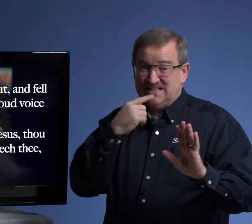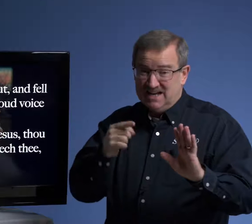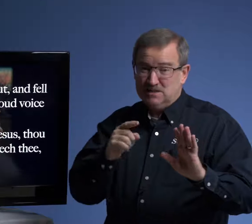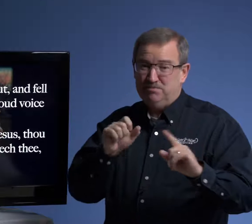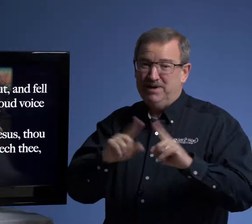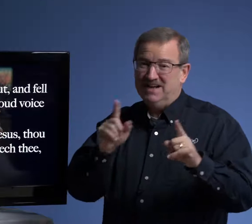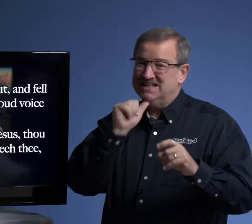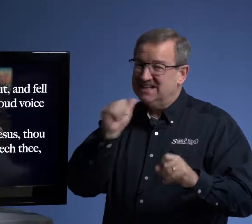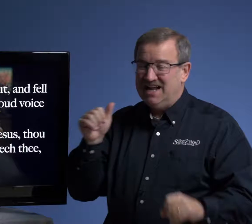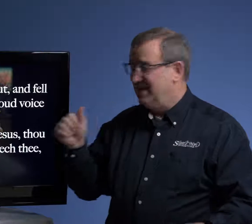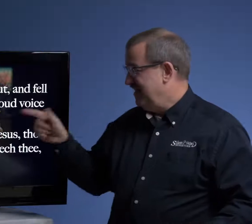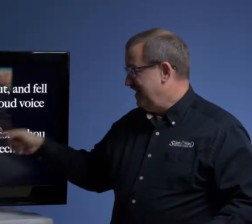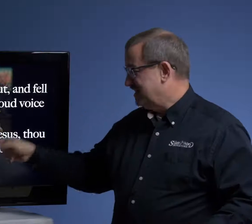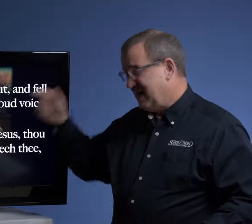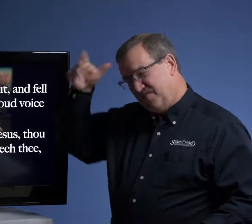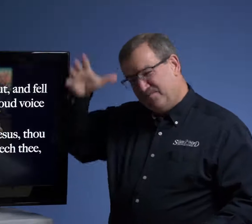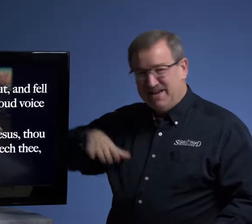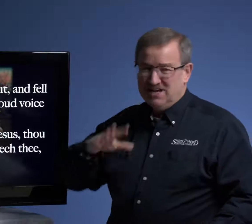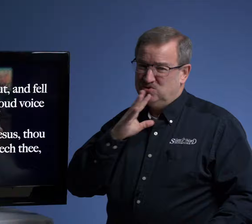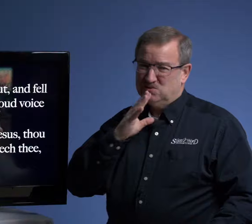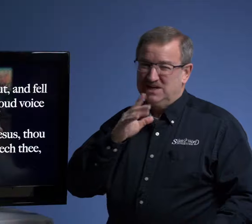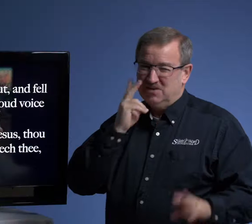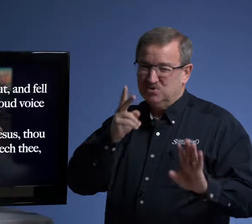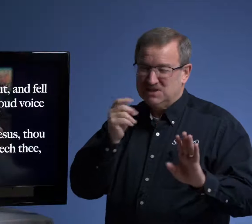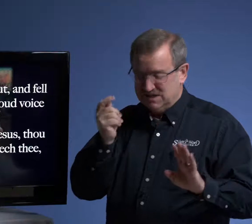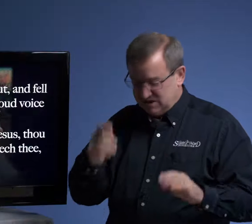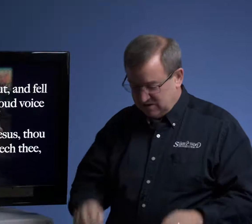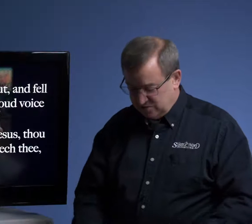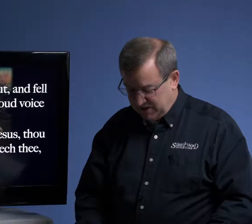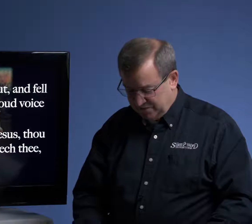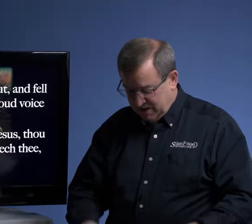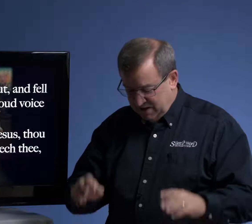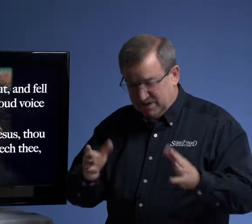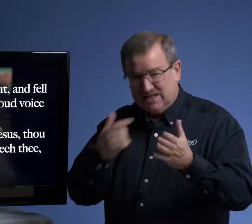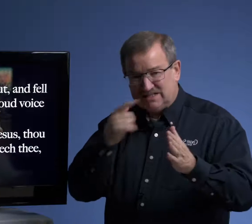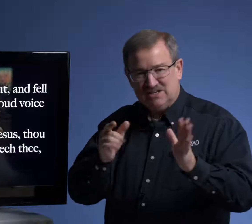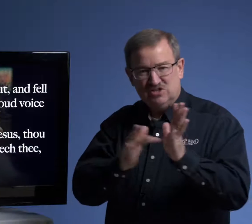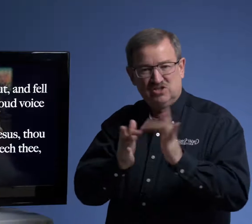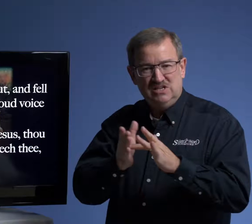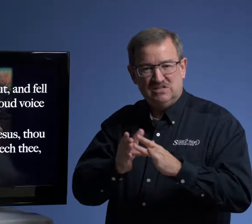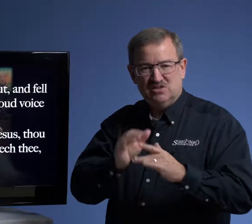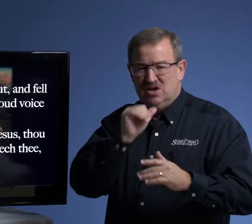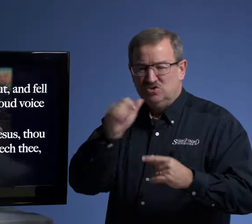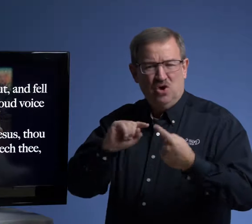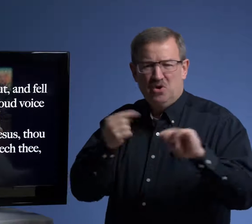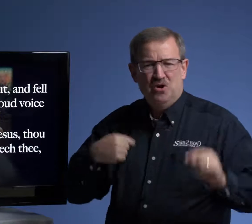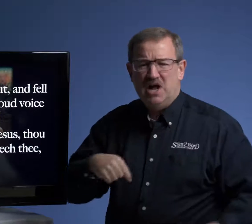says, but it's not, it's not the man who's speaking. We'll see in just a little bit, but he says to Jesus, don't hurt